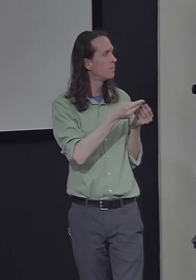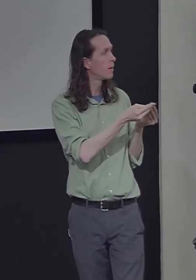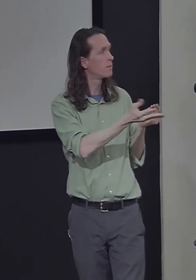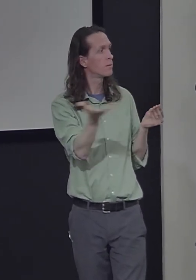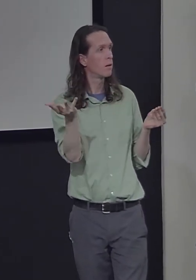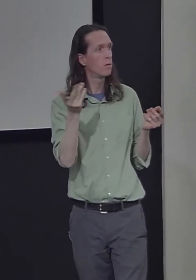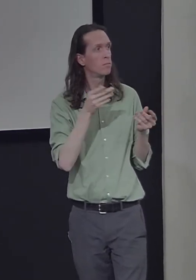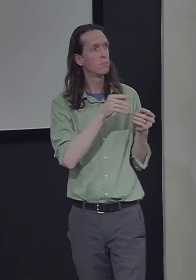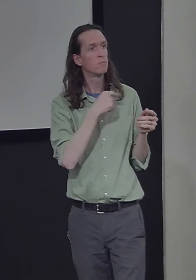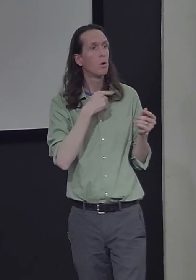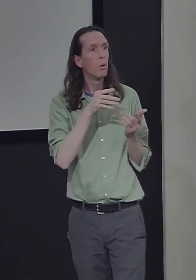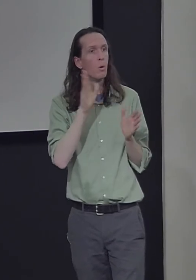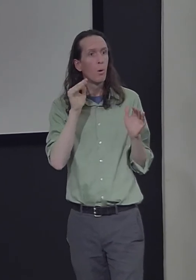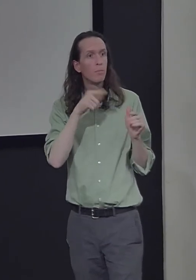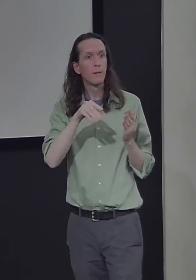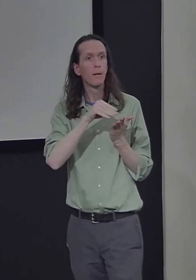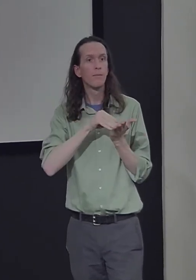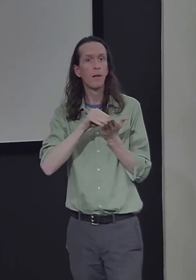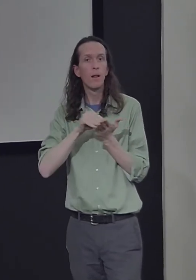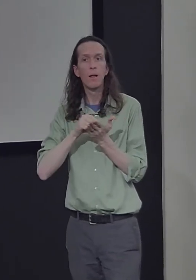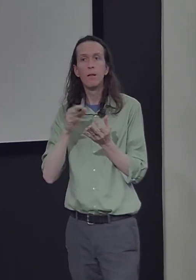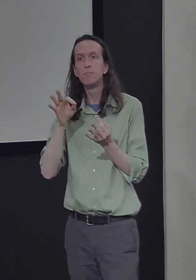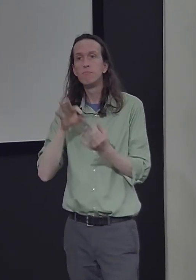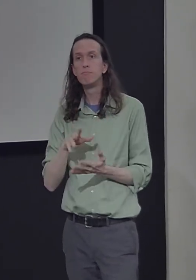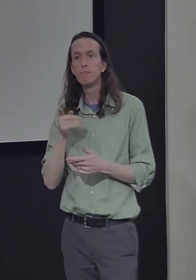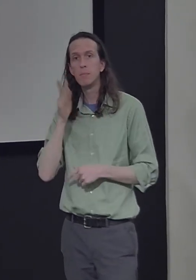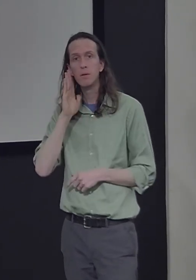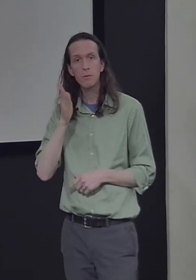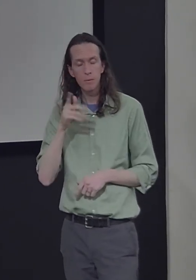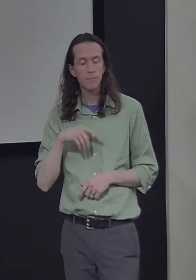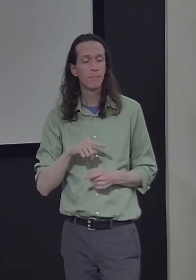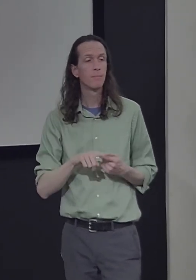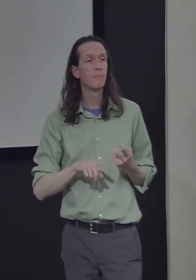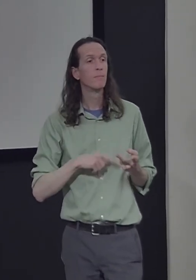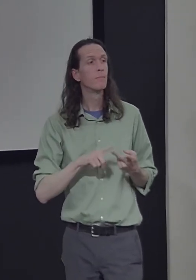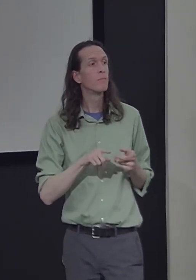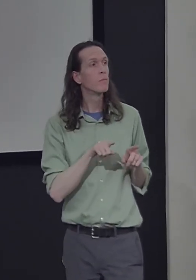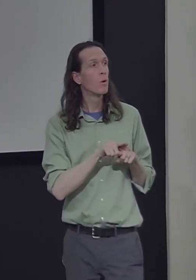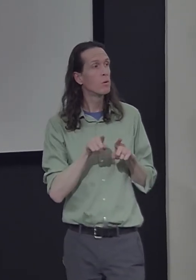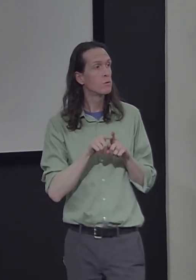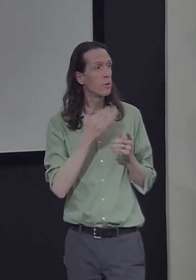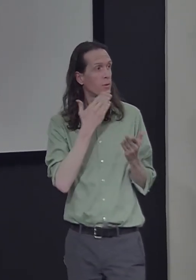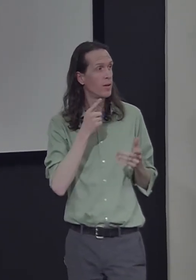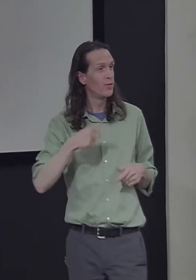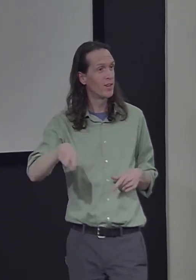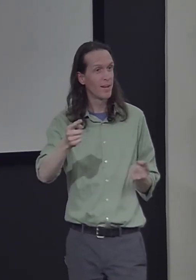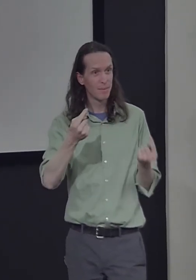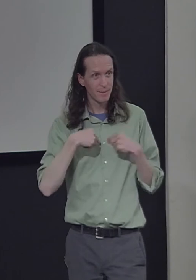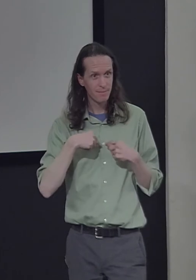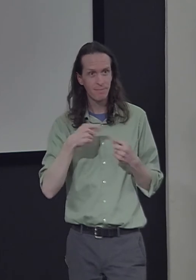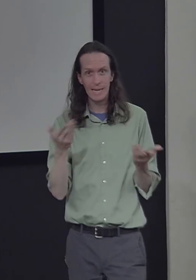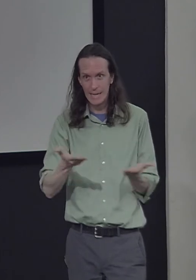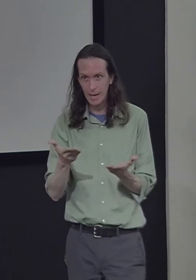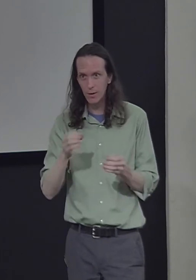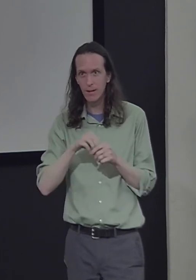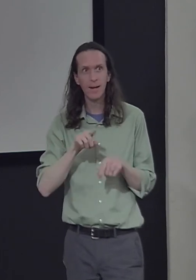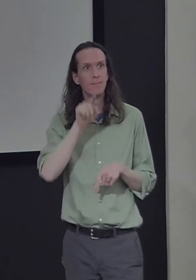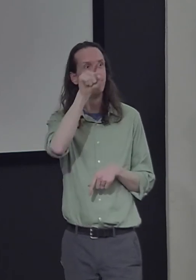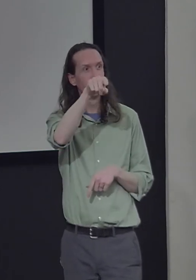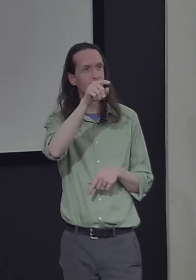I wanted to let the audience know that we have a survey, and we ask that you give us your feedback. Also, thank